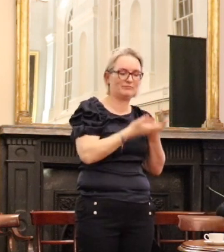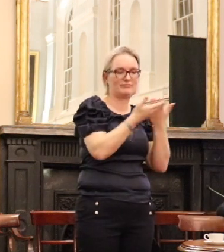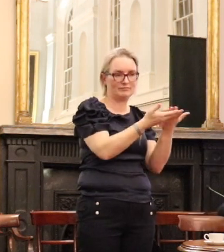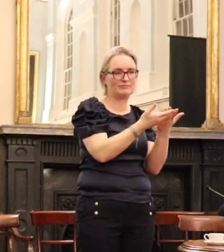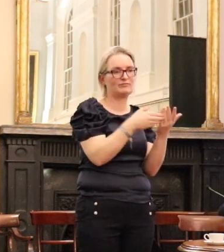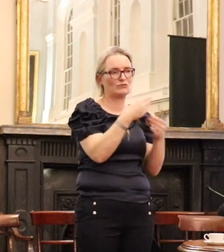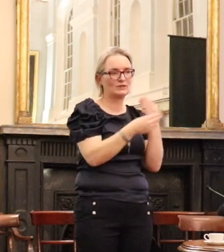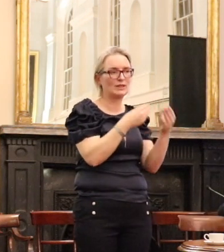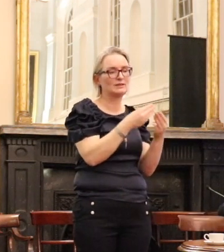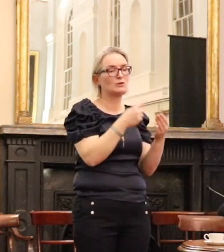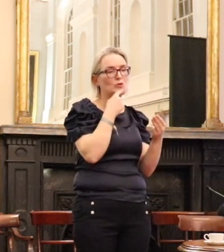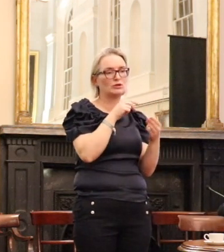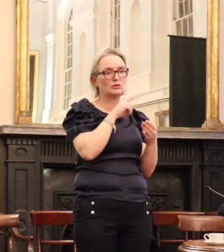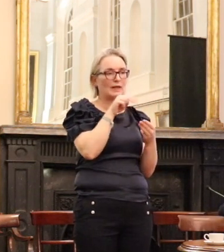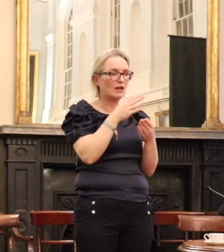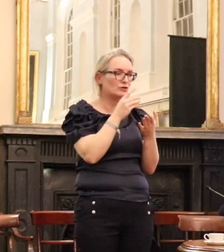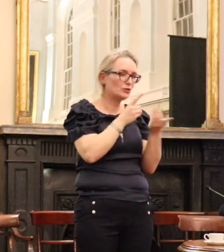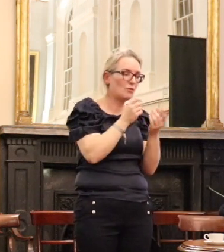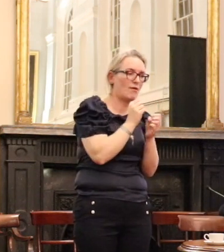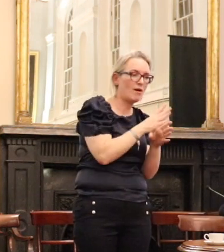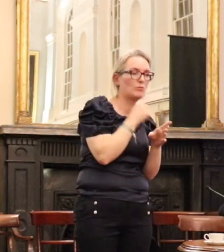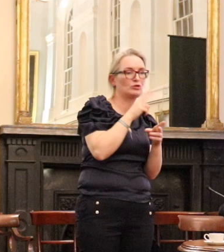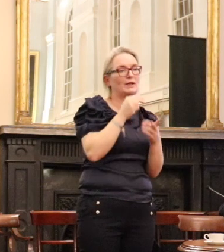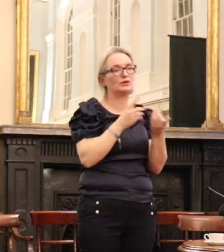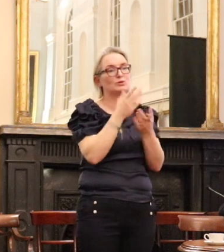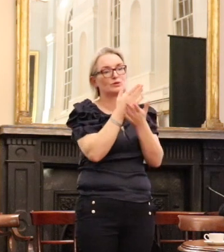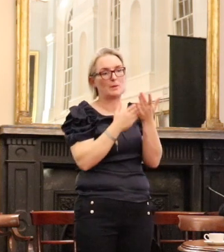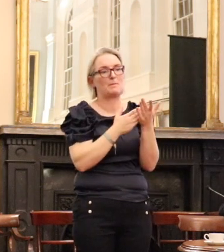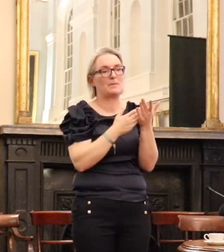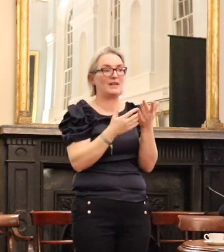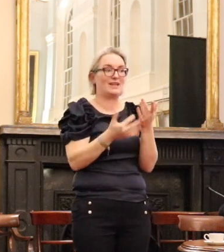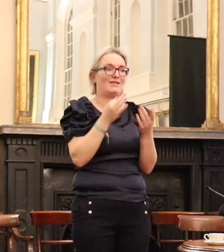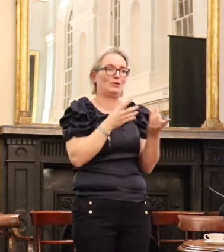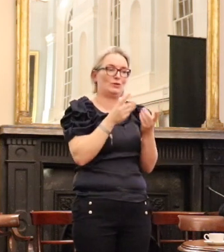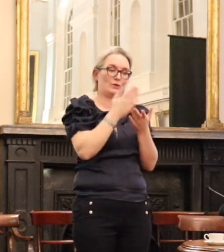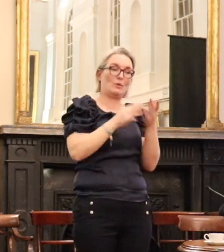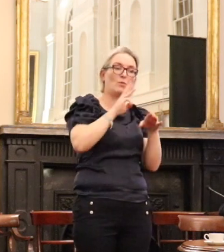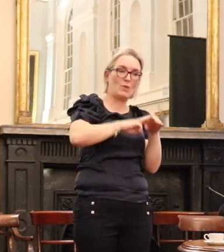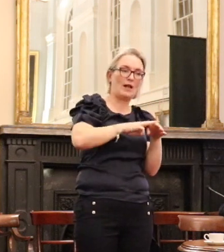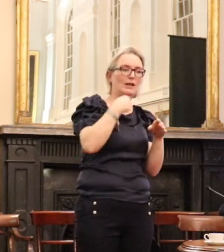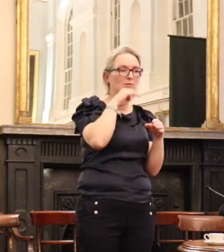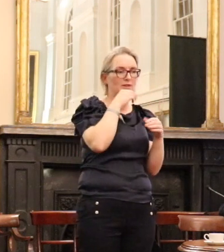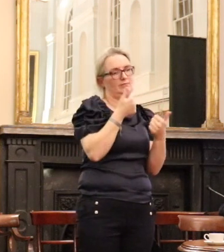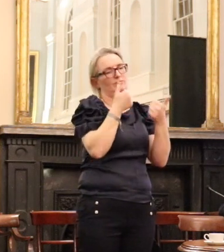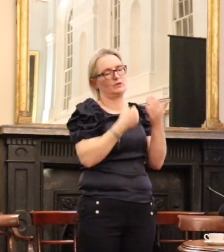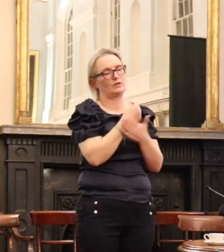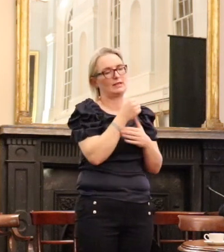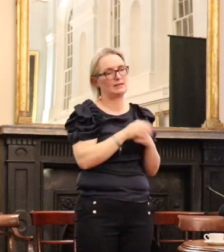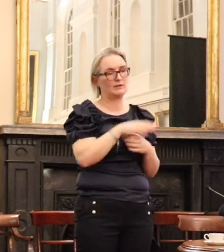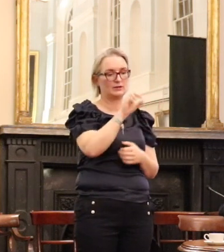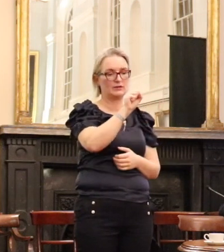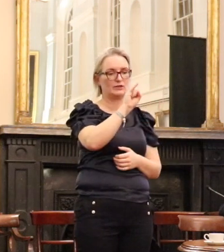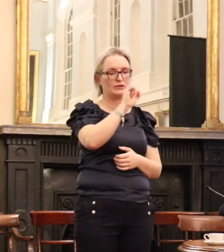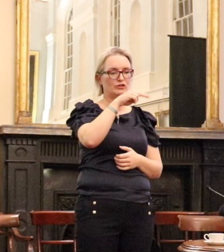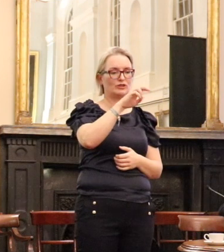And you can't do all of them but you can do some of them. And if you do some of them well you can be effective. Sinead Lucy now